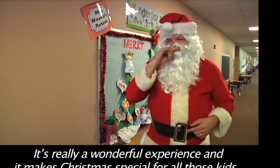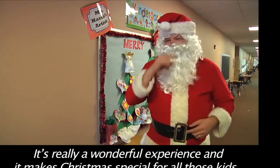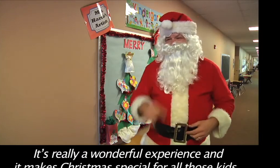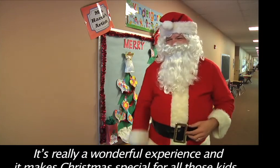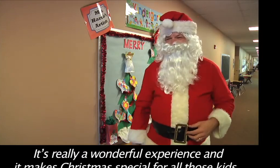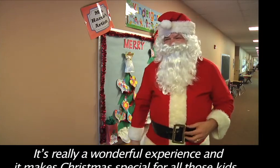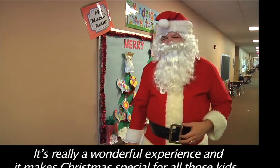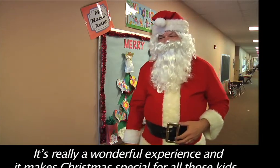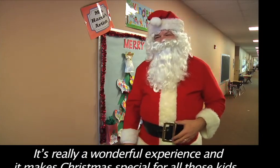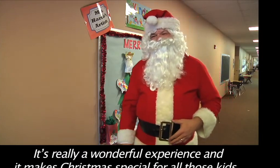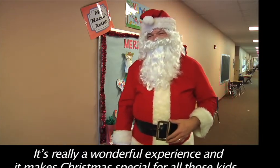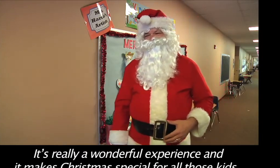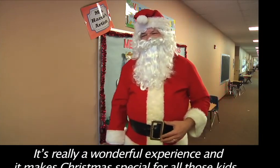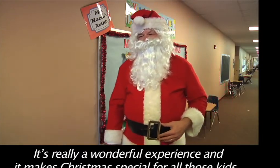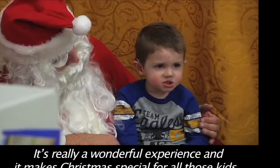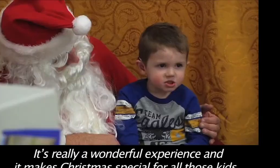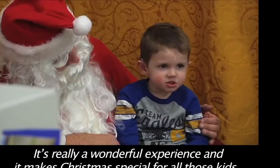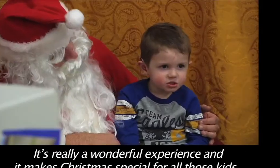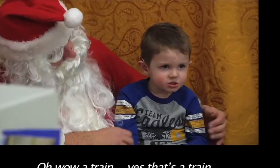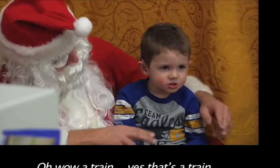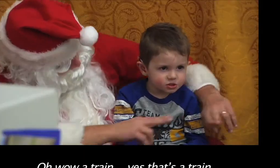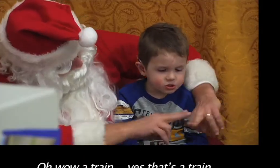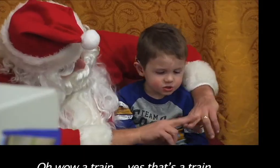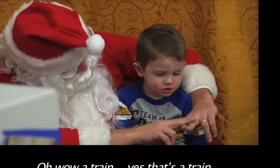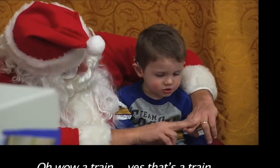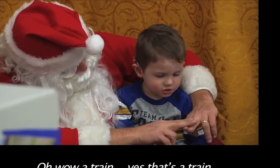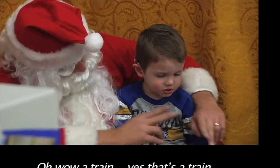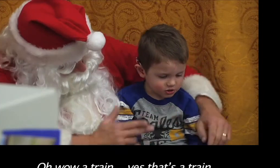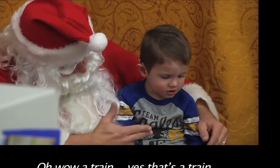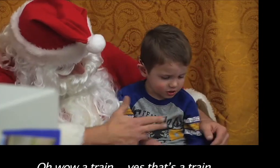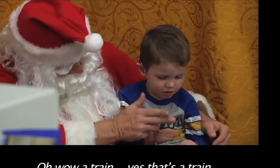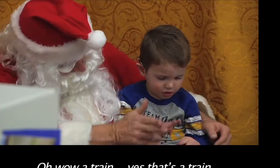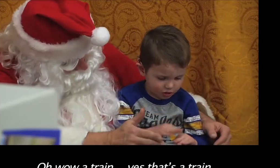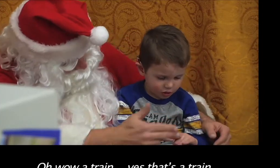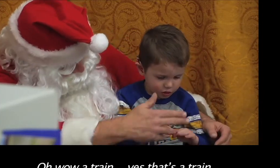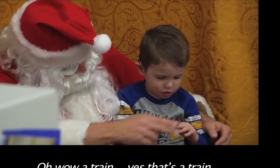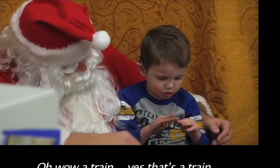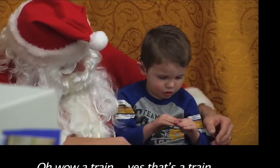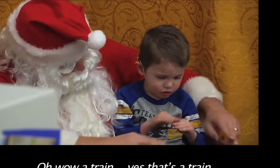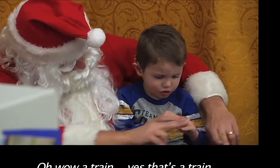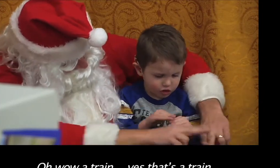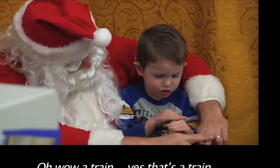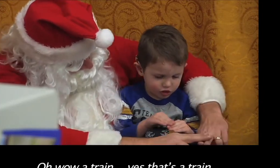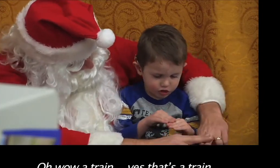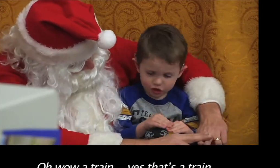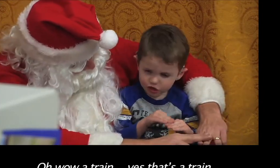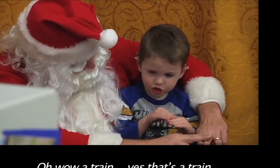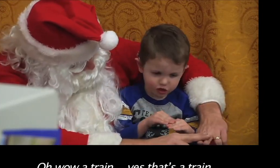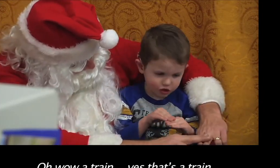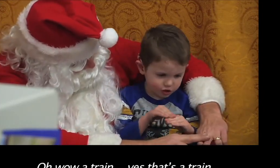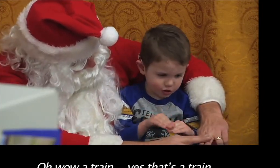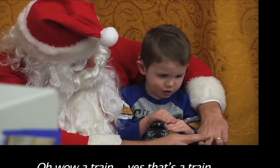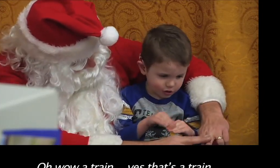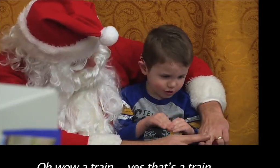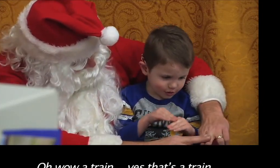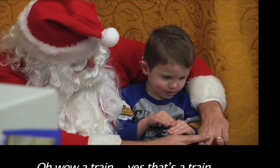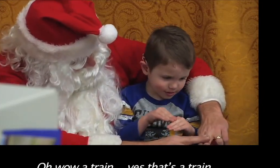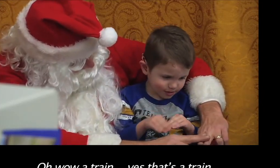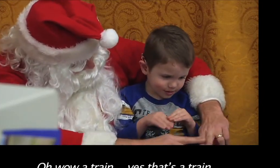Christmas special for all those kids. Oh, train. Oh, wow. Yeah, that's train.